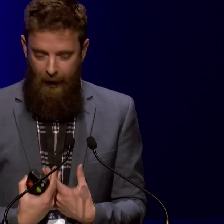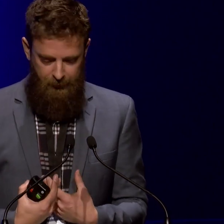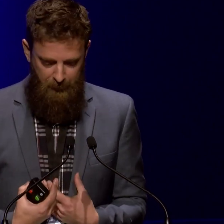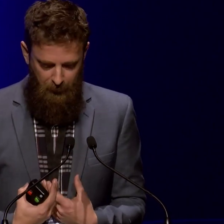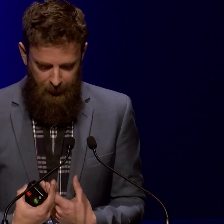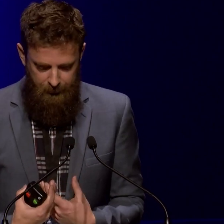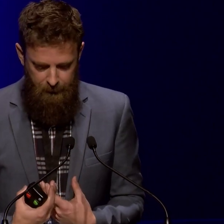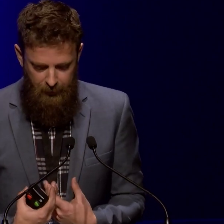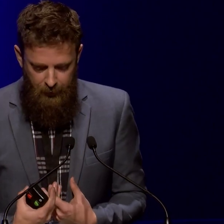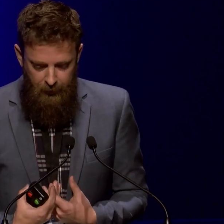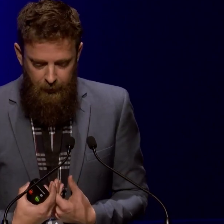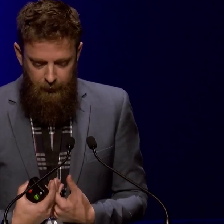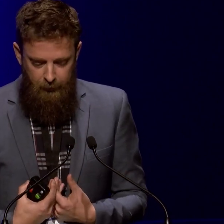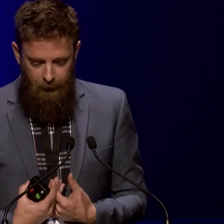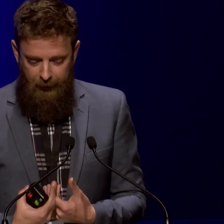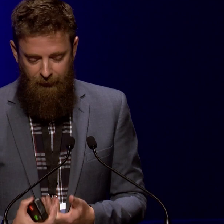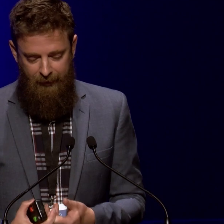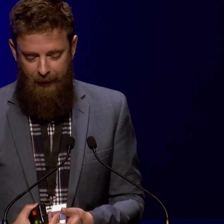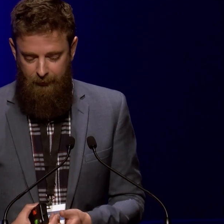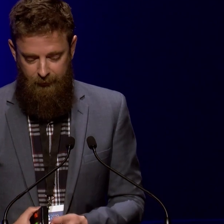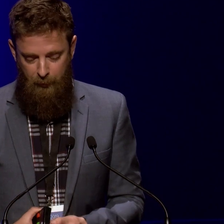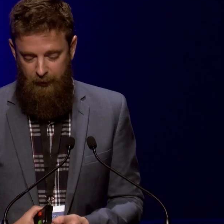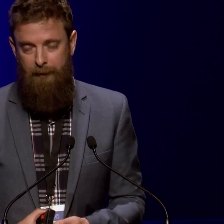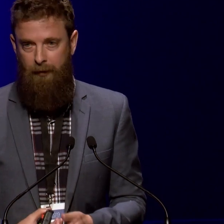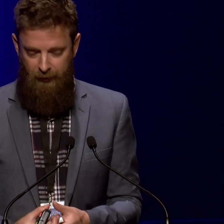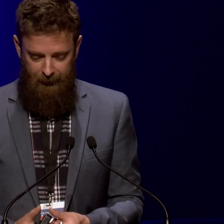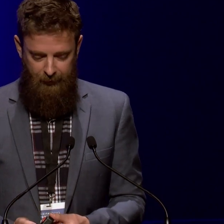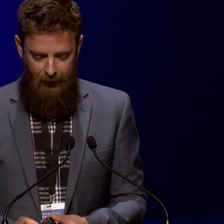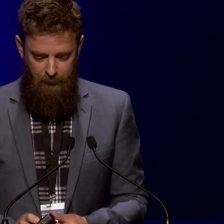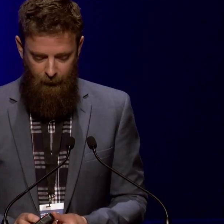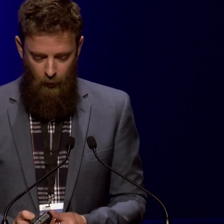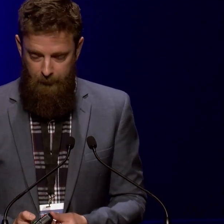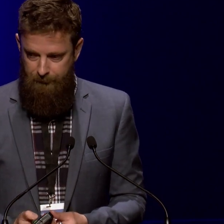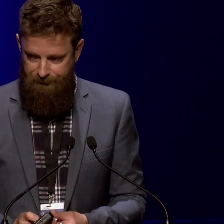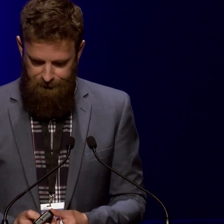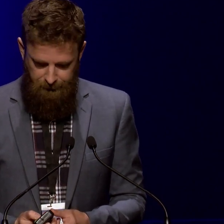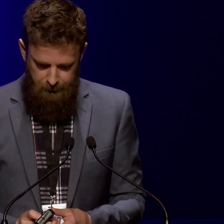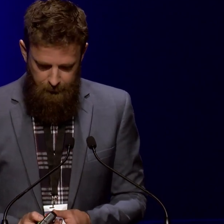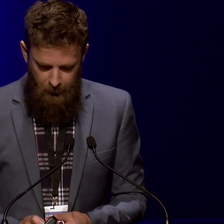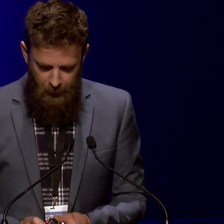energy, heart and memory. Like everything else, the book is built on things that came before.